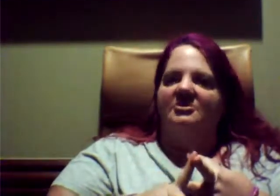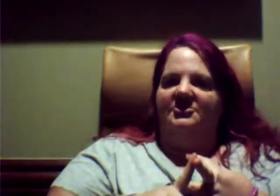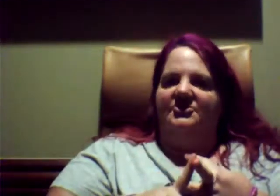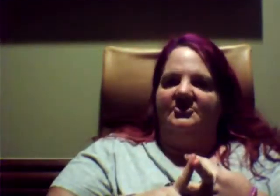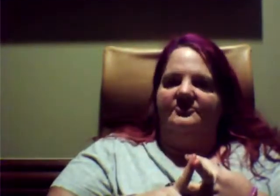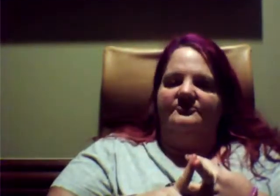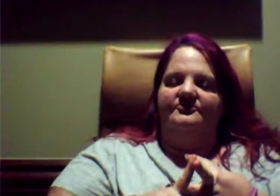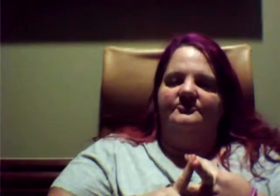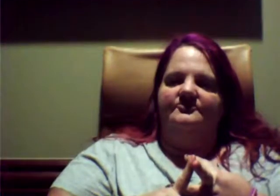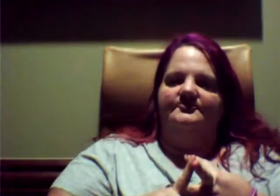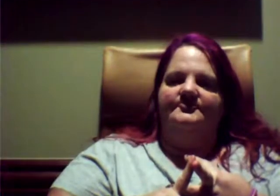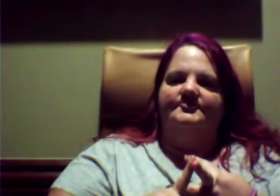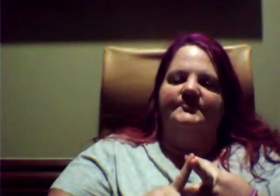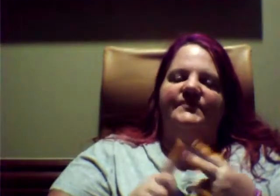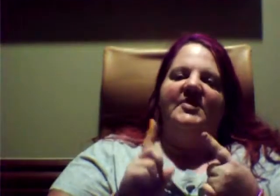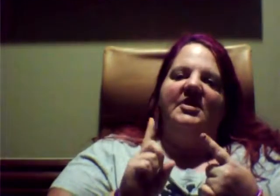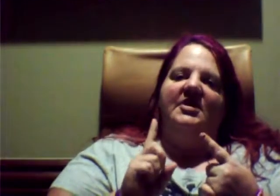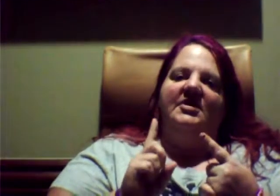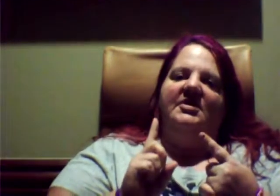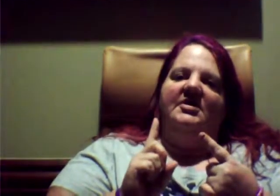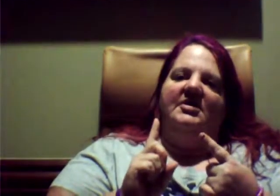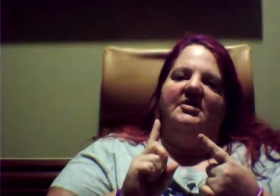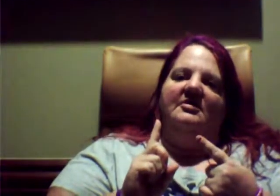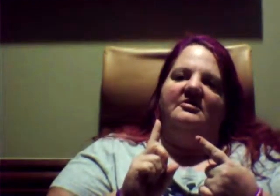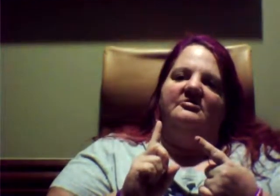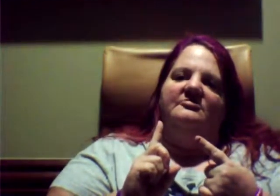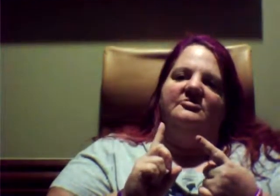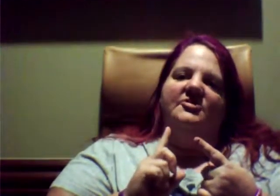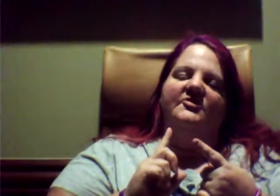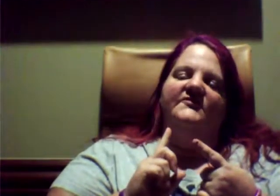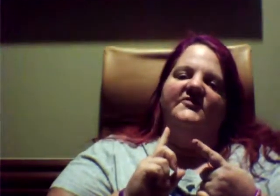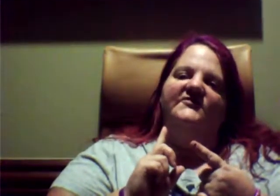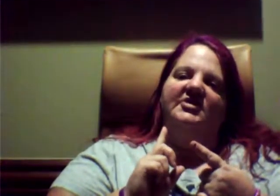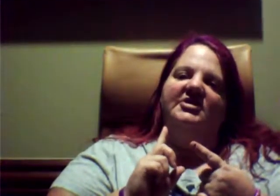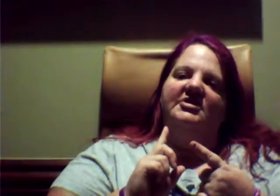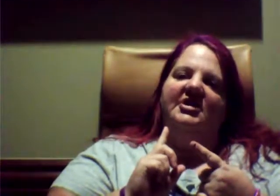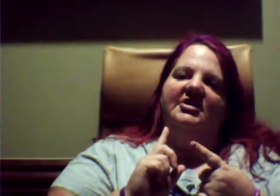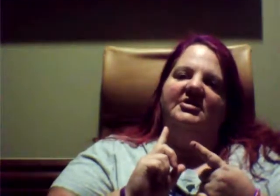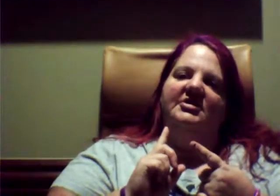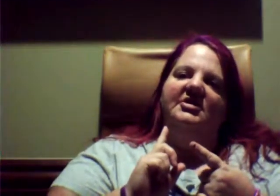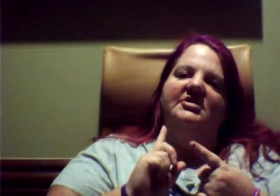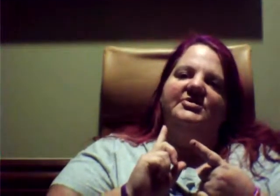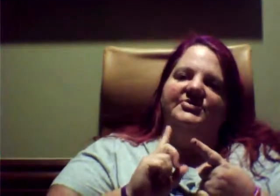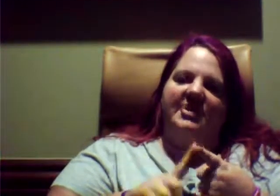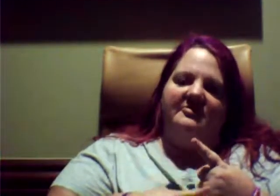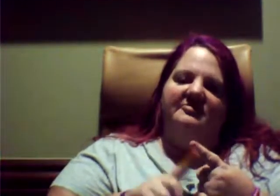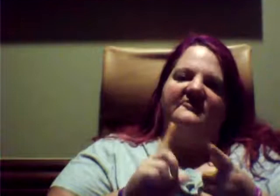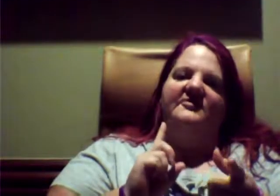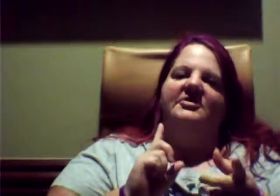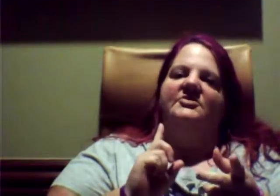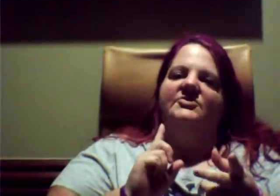grandmother for fun. I Skype with my friends.